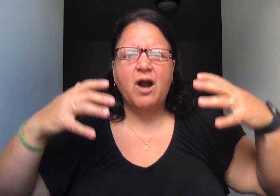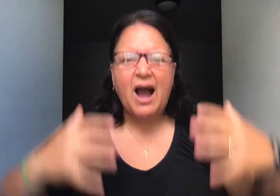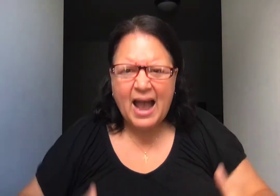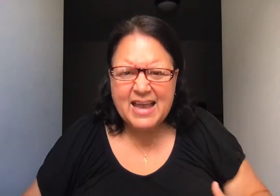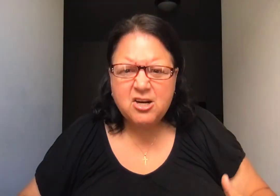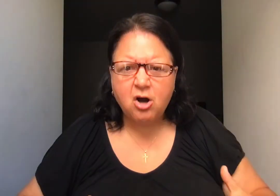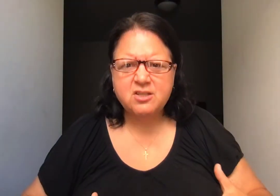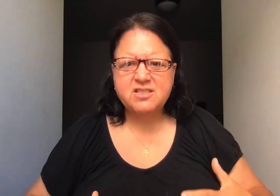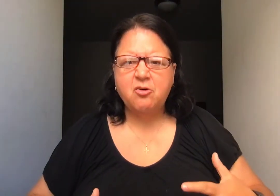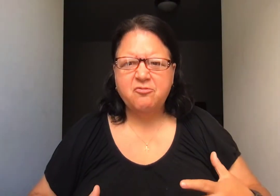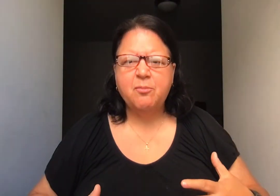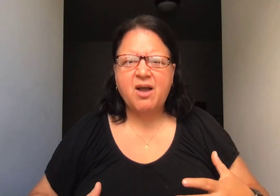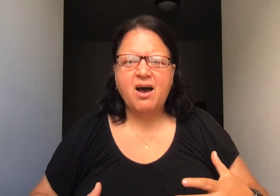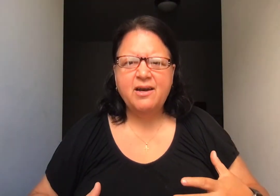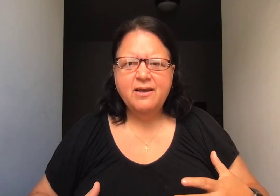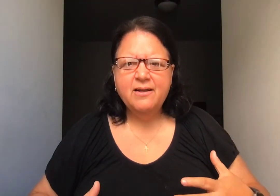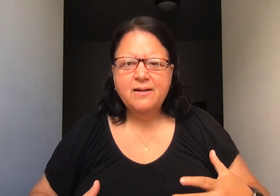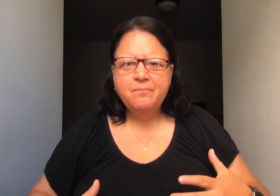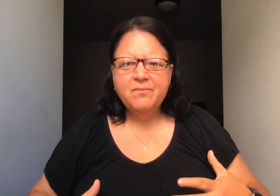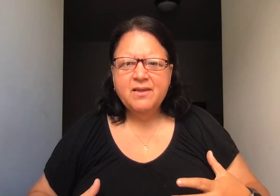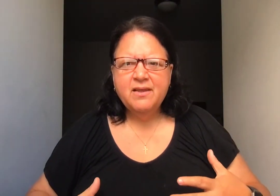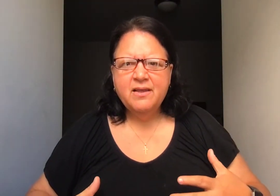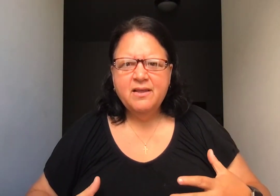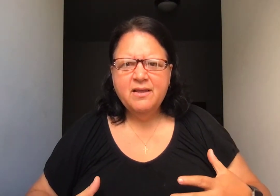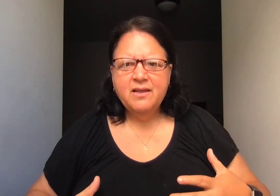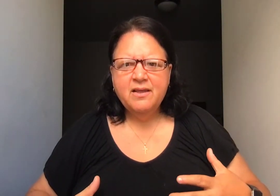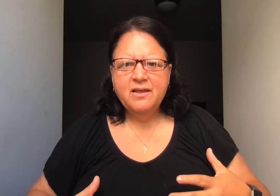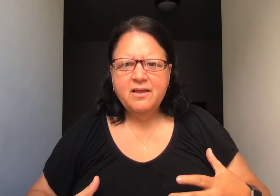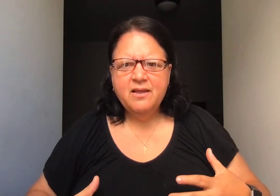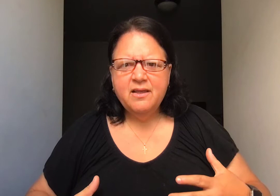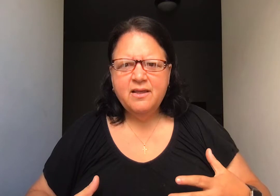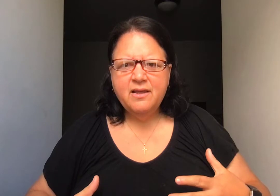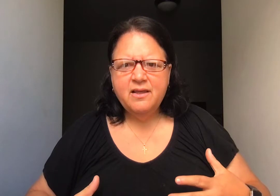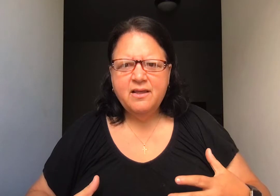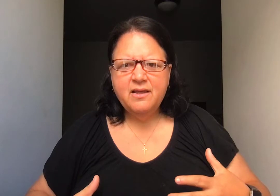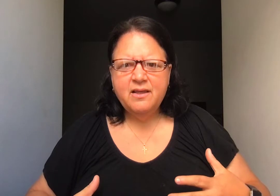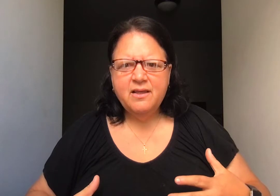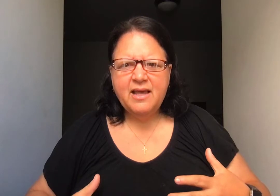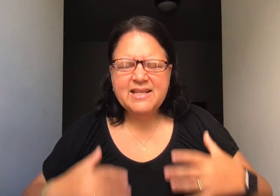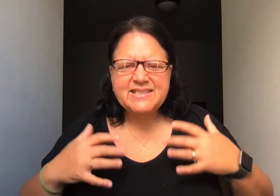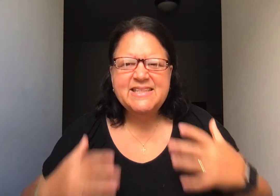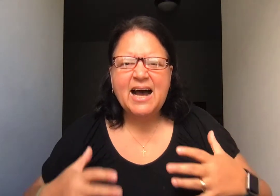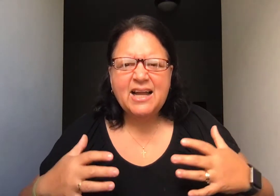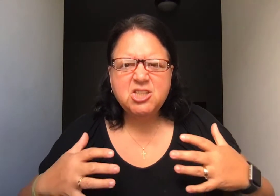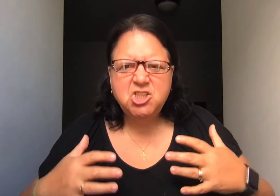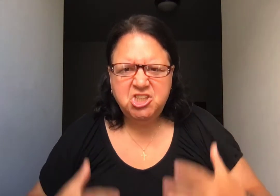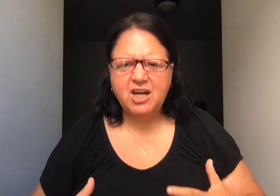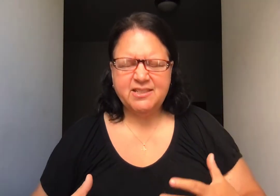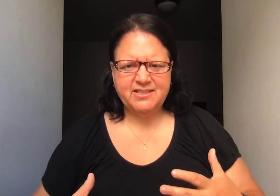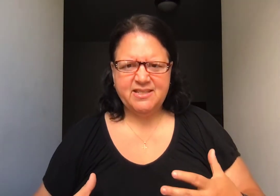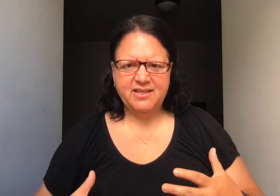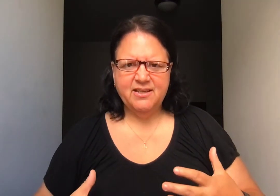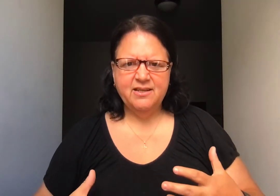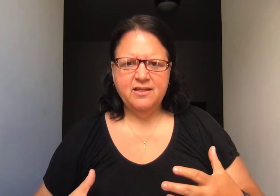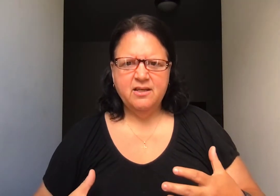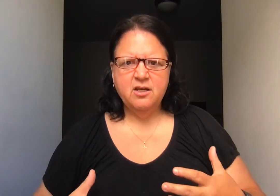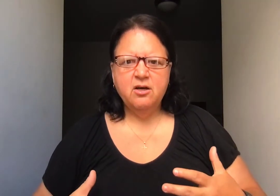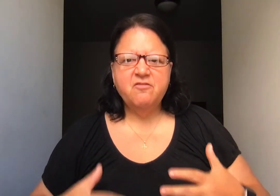hide ourself from God, it's not just for